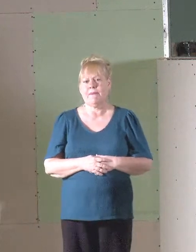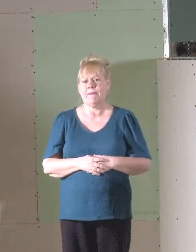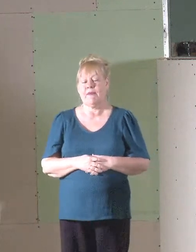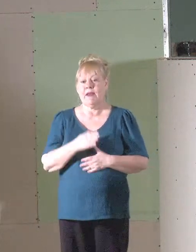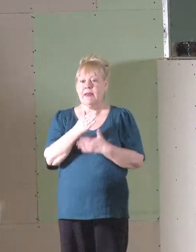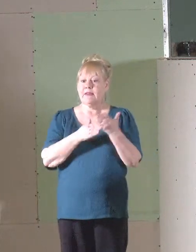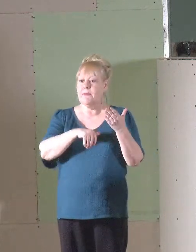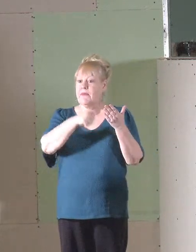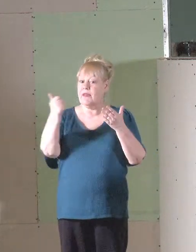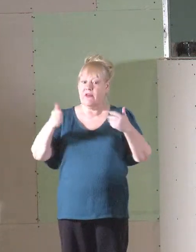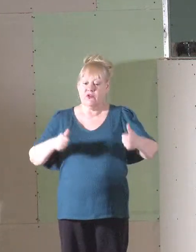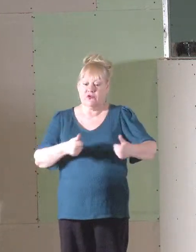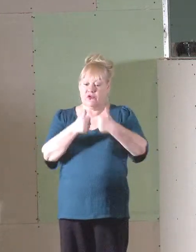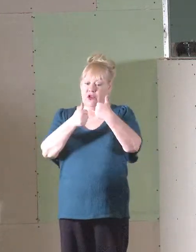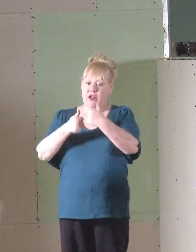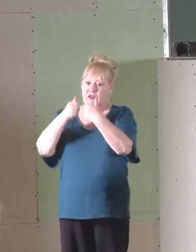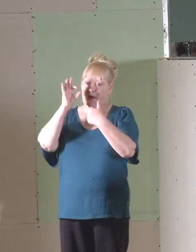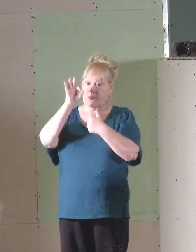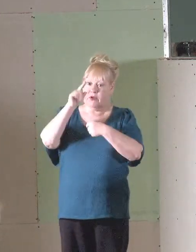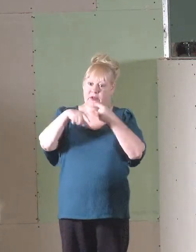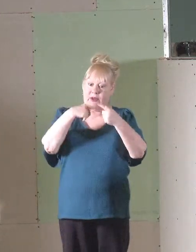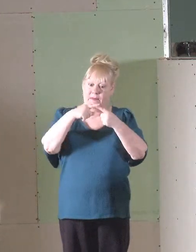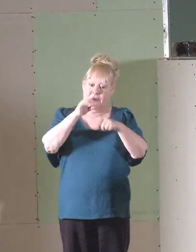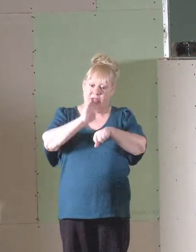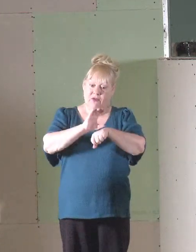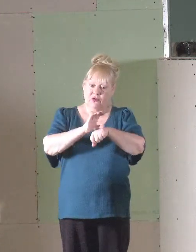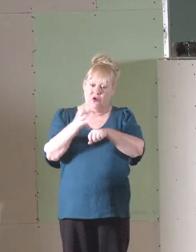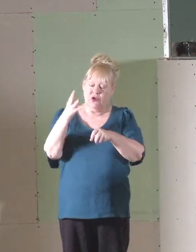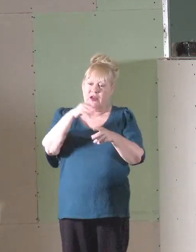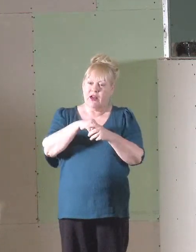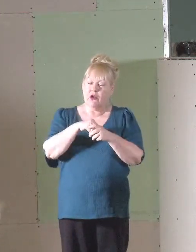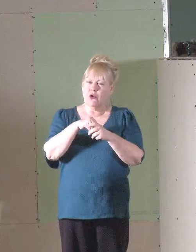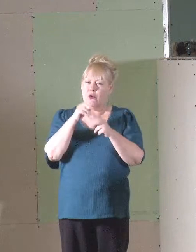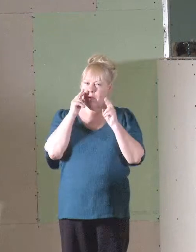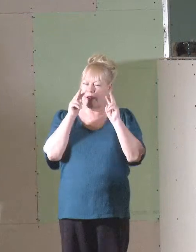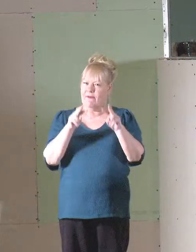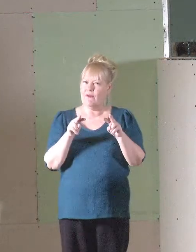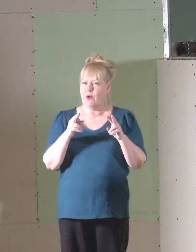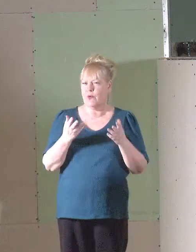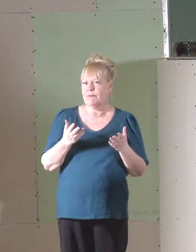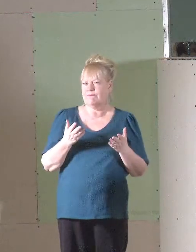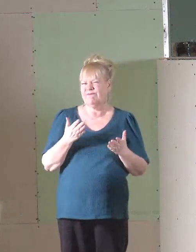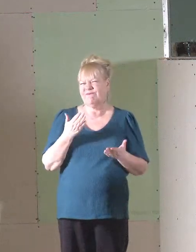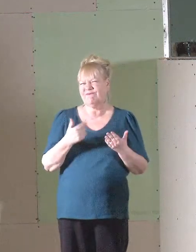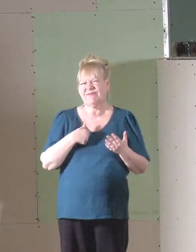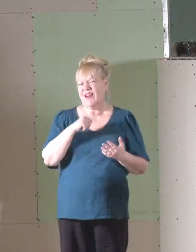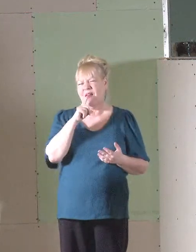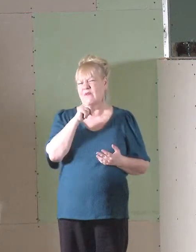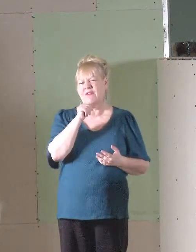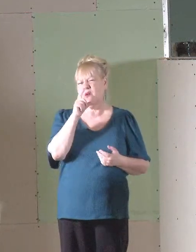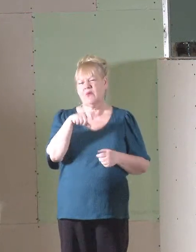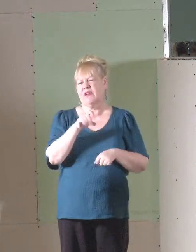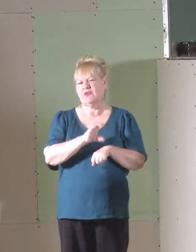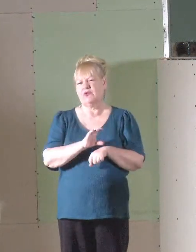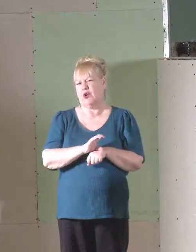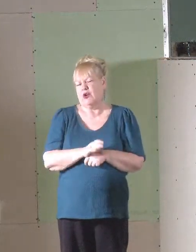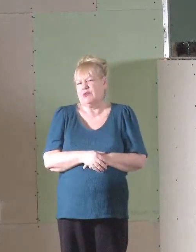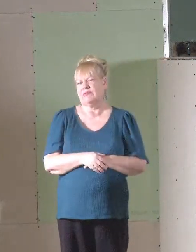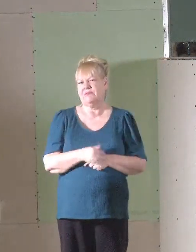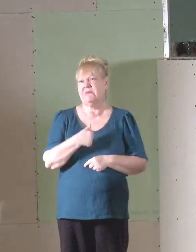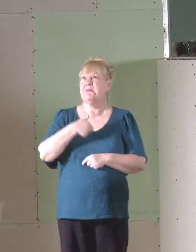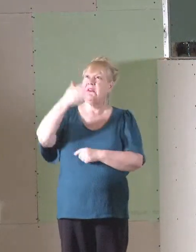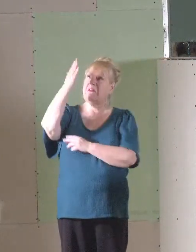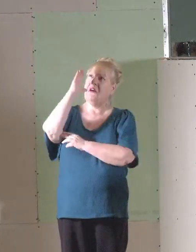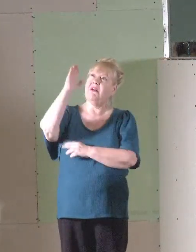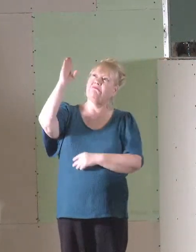Some of the other challenges in preaching about the church include a common view that, you know, I really don't need the church. Me and